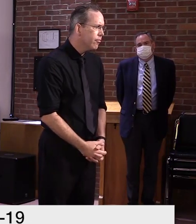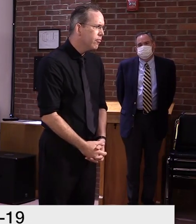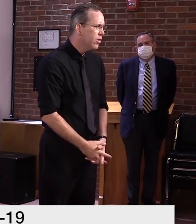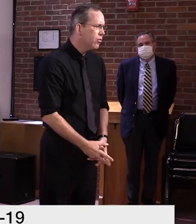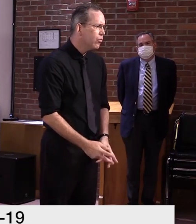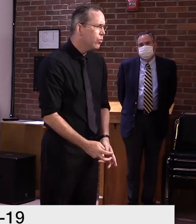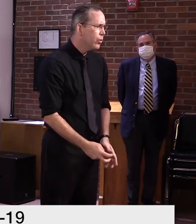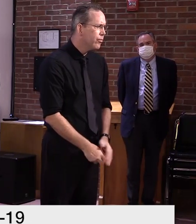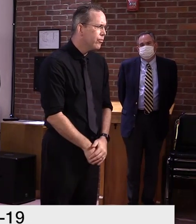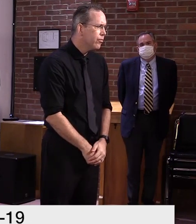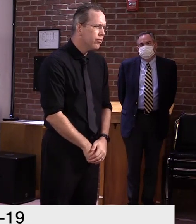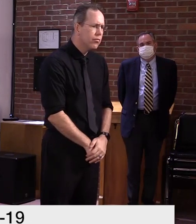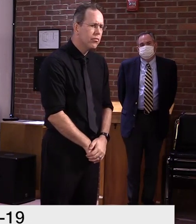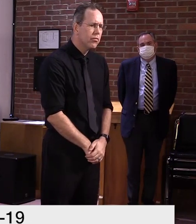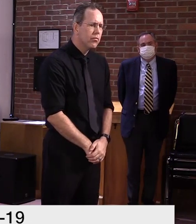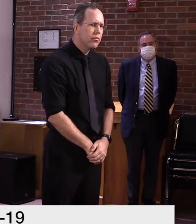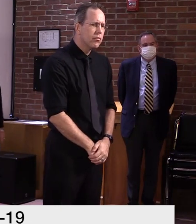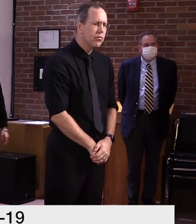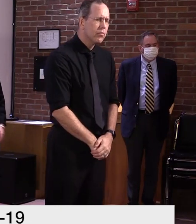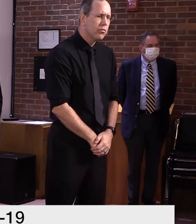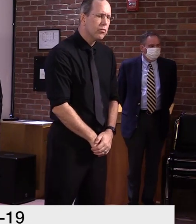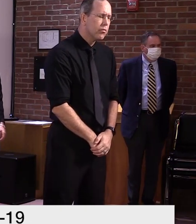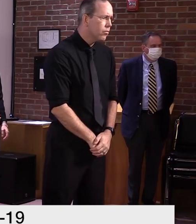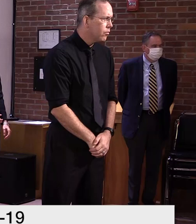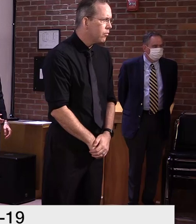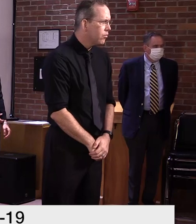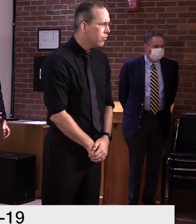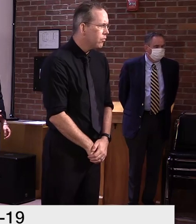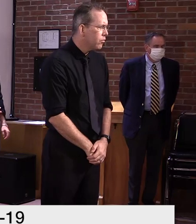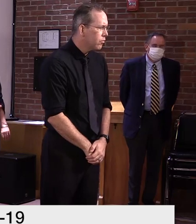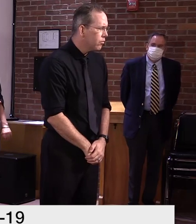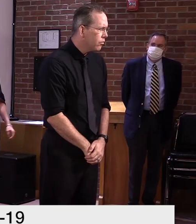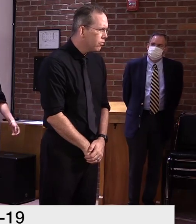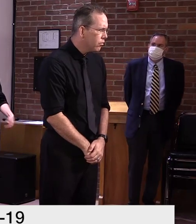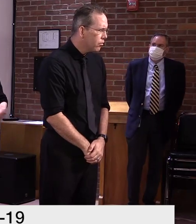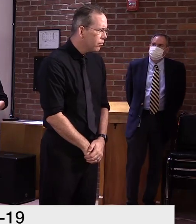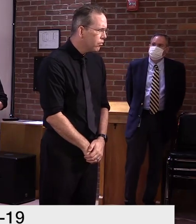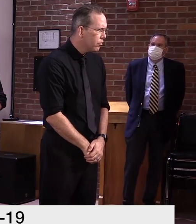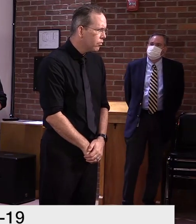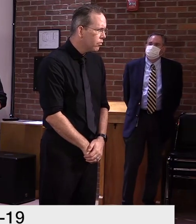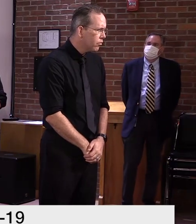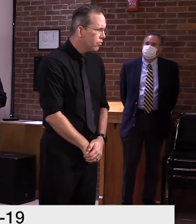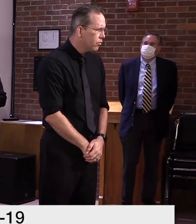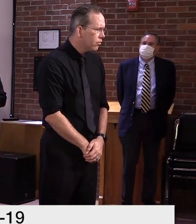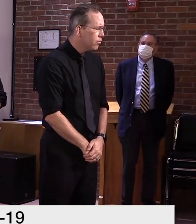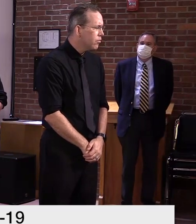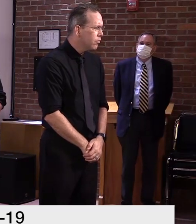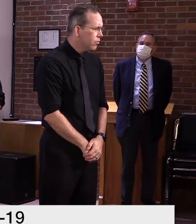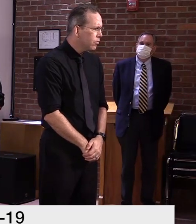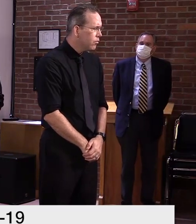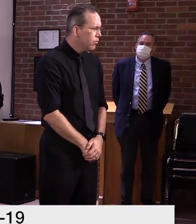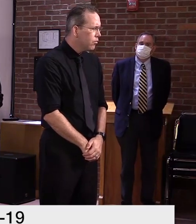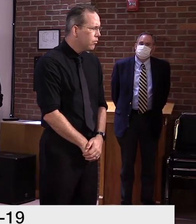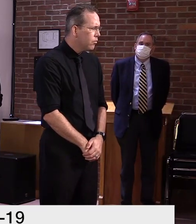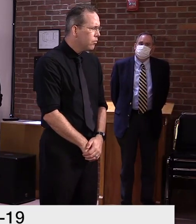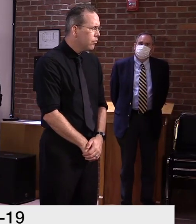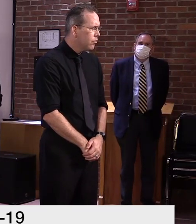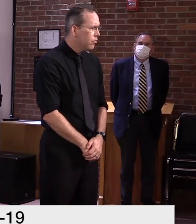Hi, there's a question for Commissioner Levine. I'm just wondering a little bit about why it's taken